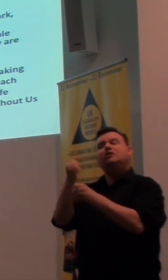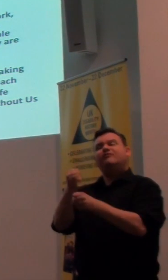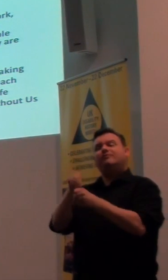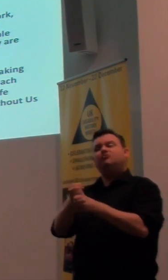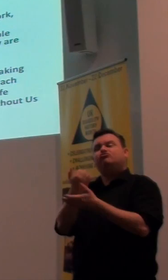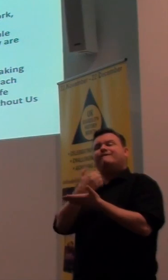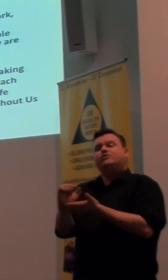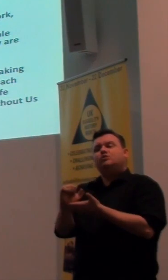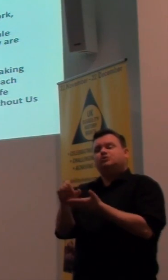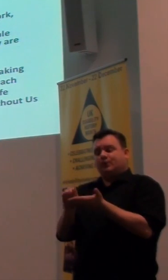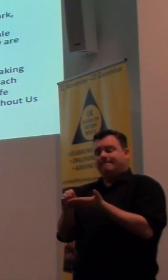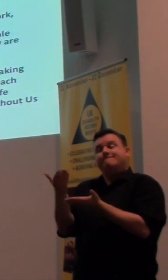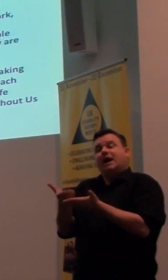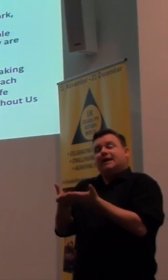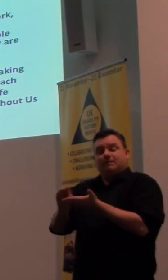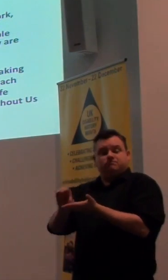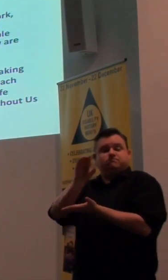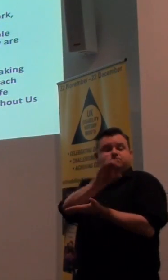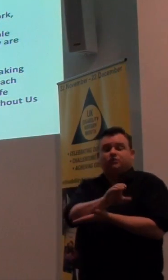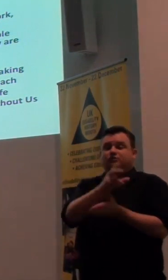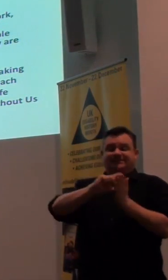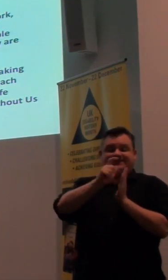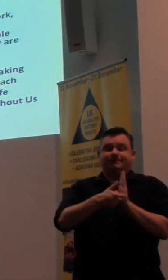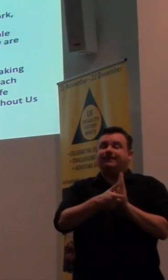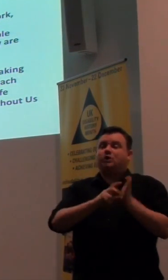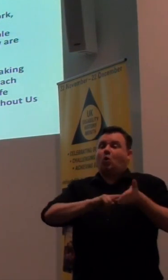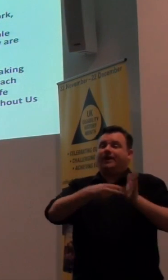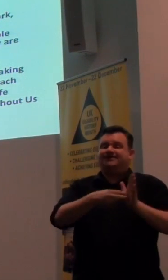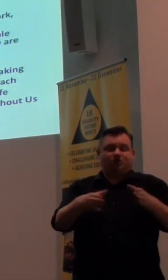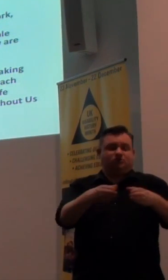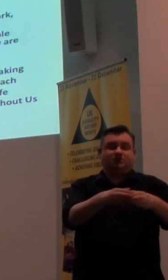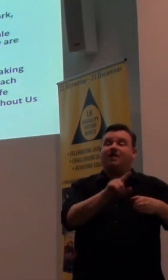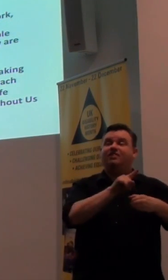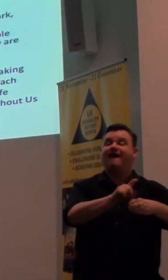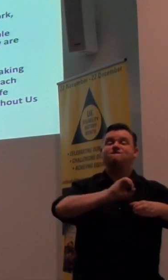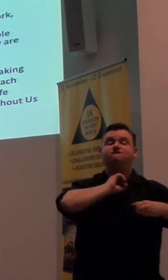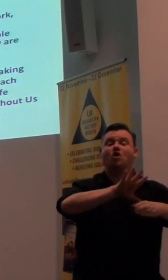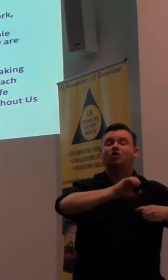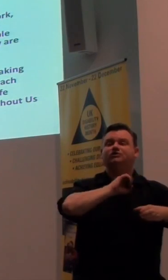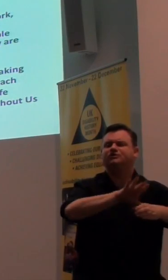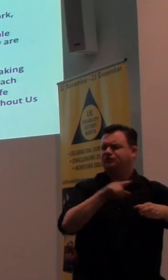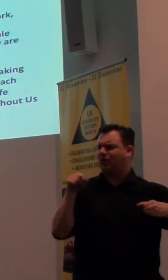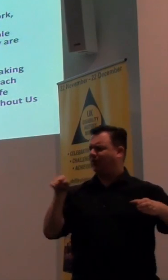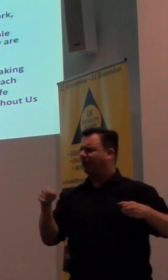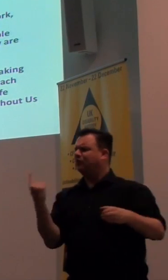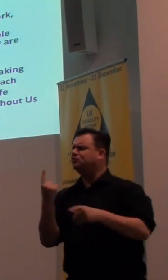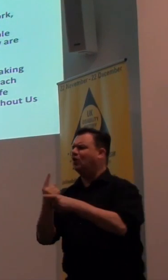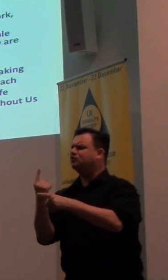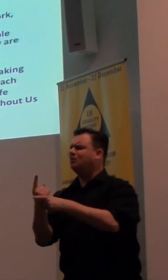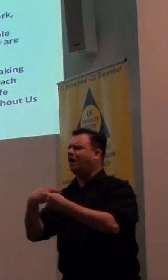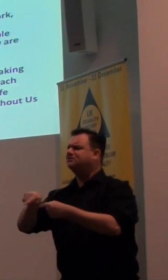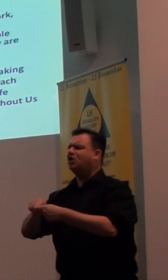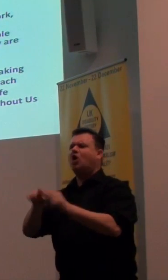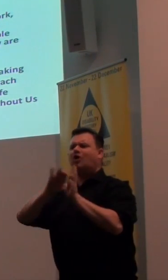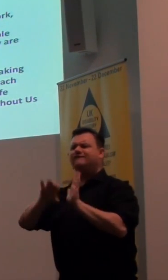money to disabled people's organisations so that we can have a proper voice. So, who are they to talk to when the convention says they have to talk to